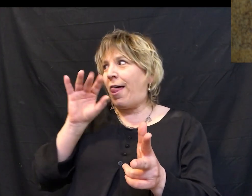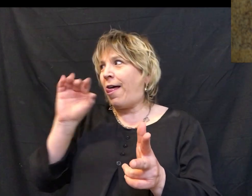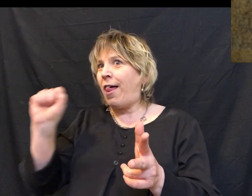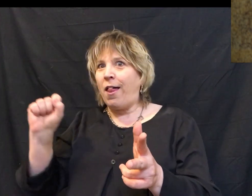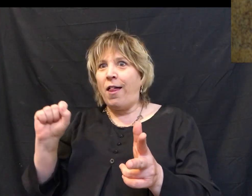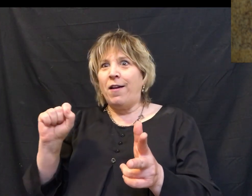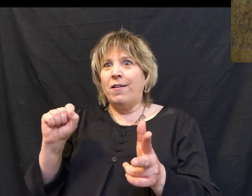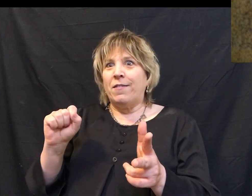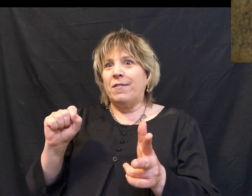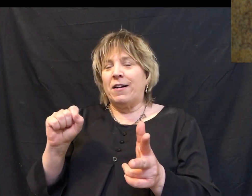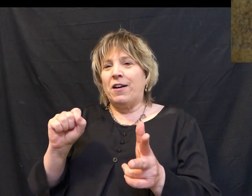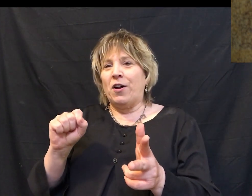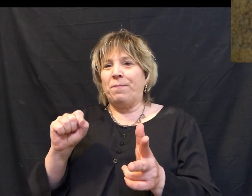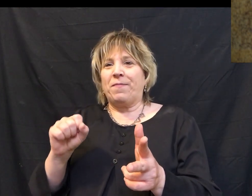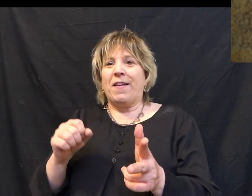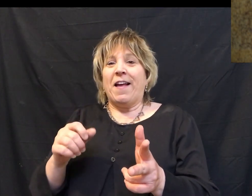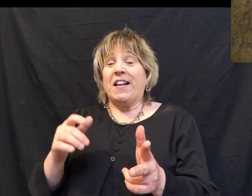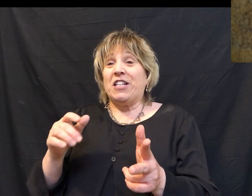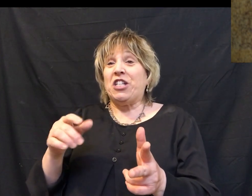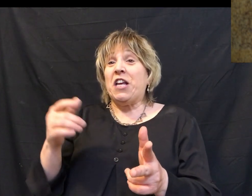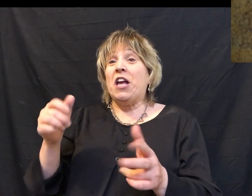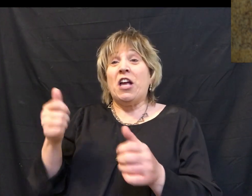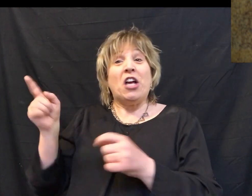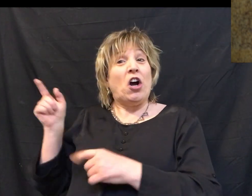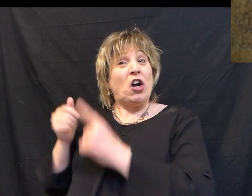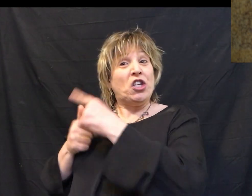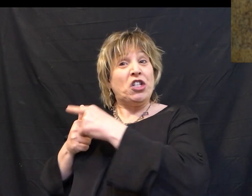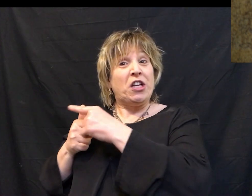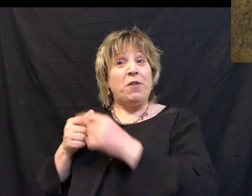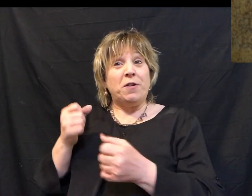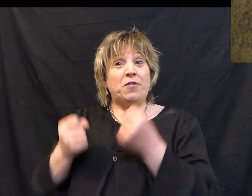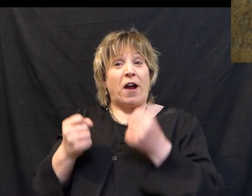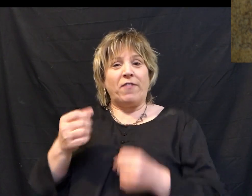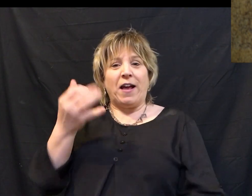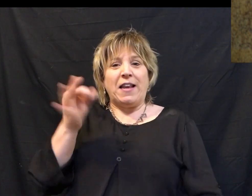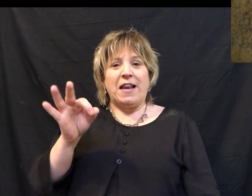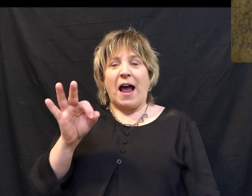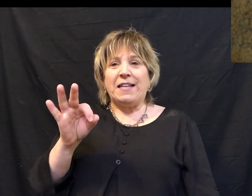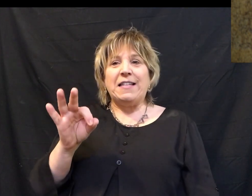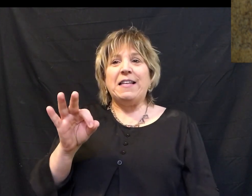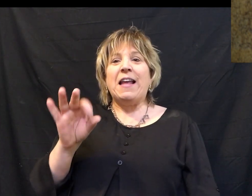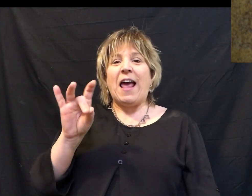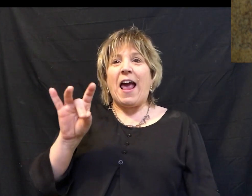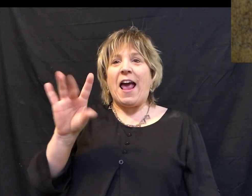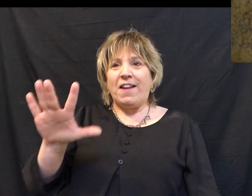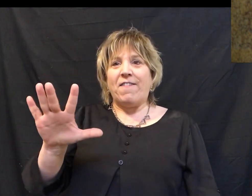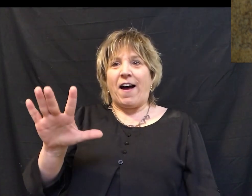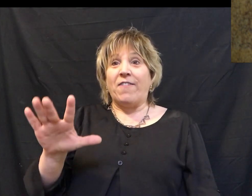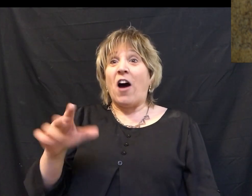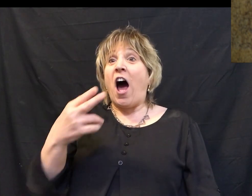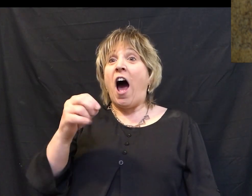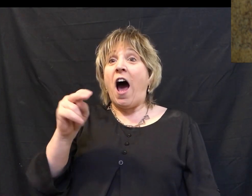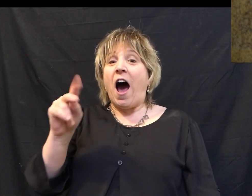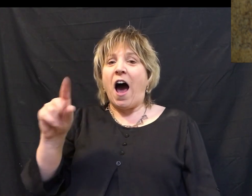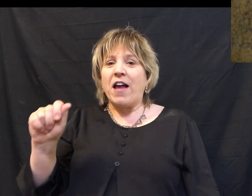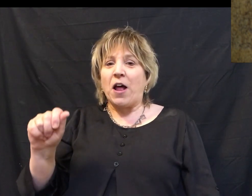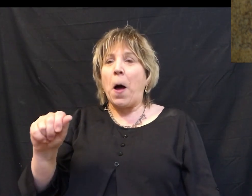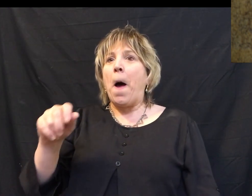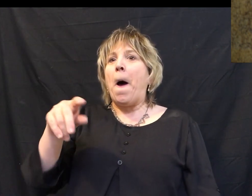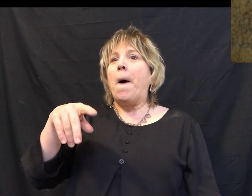had this huge crush on and she was driving a 1985 Honda Prelude. I mean, at that time, this